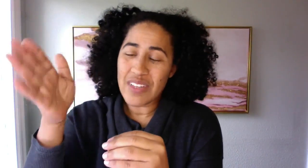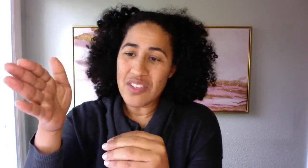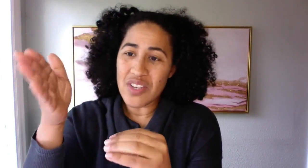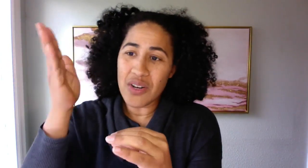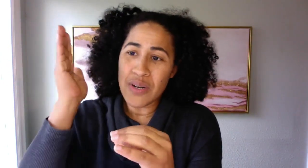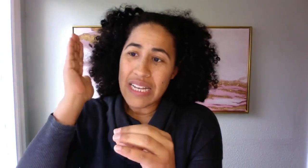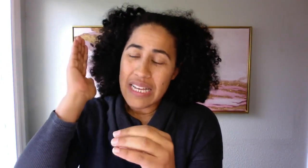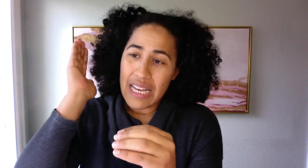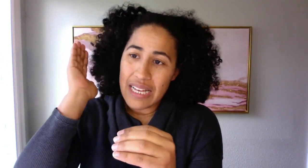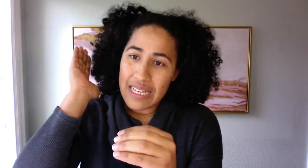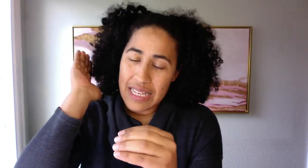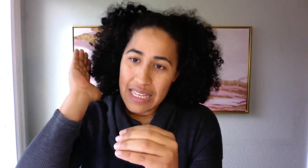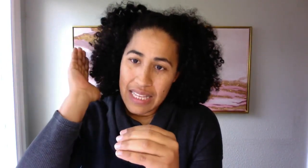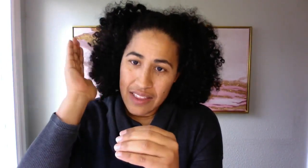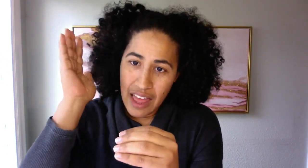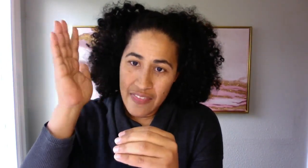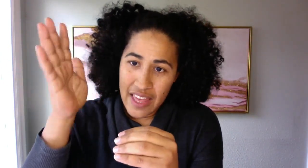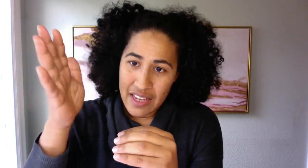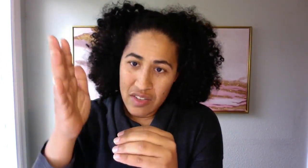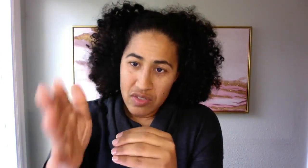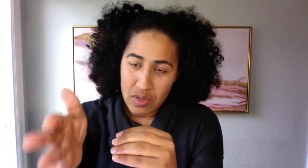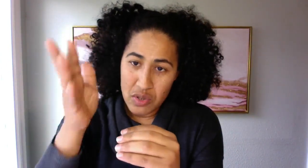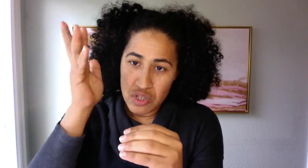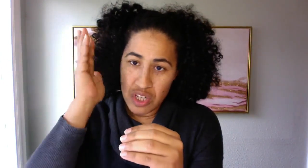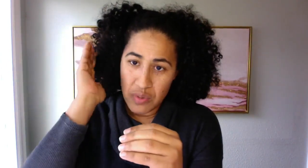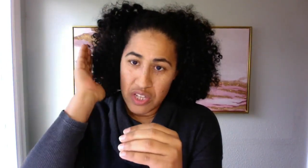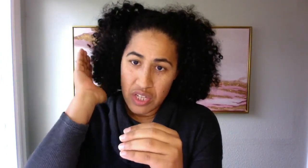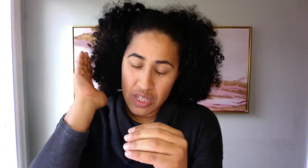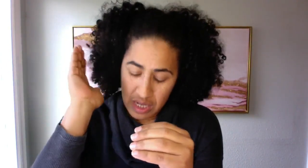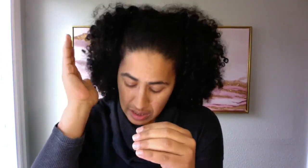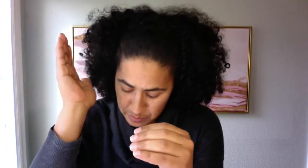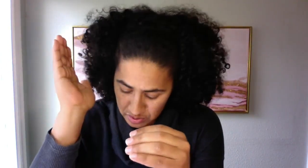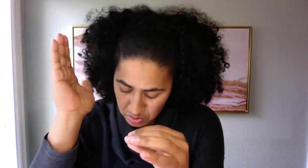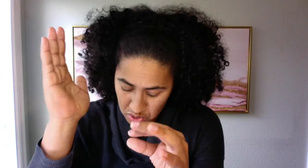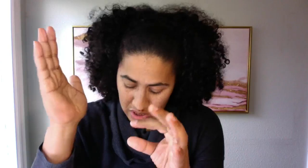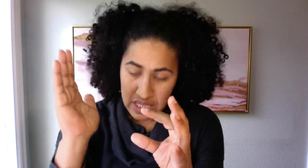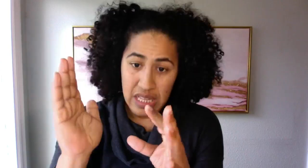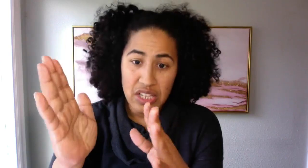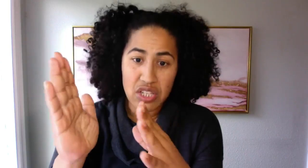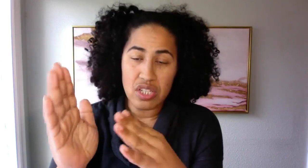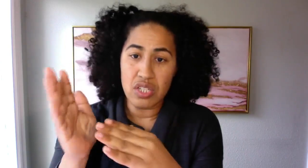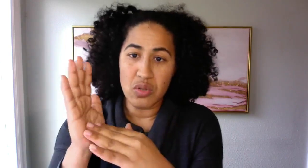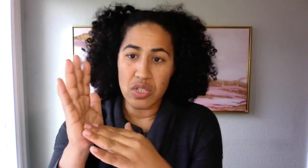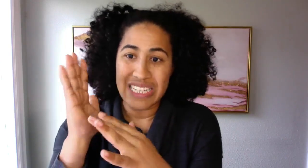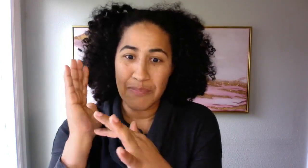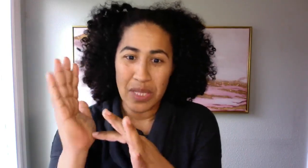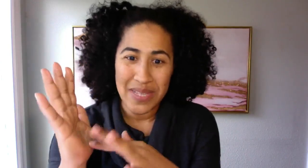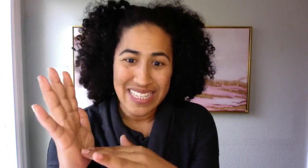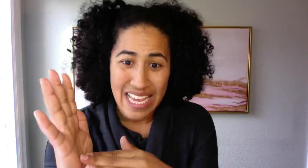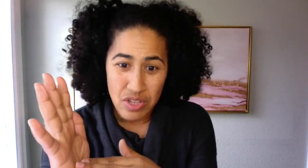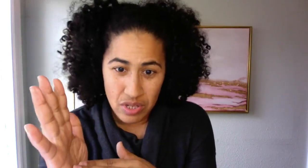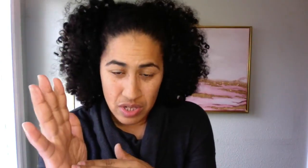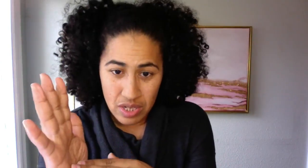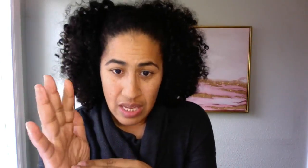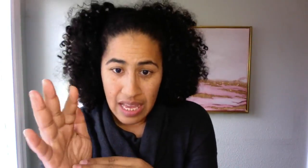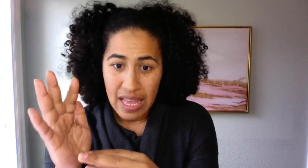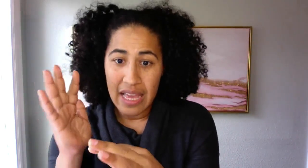so, uh, and then solution generation, um, solution selection, solution implementation and